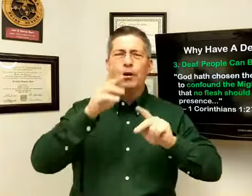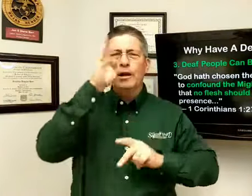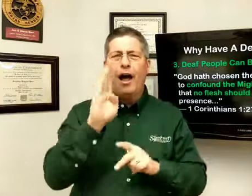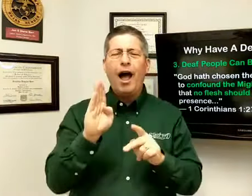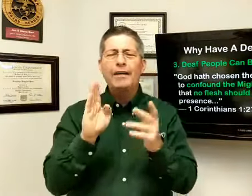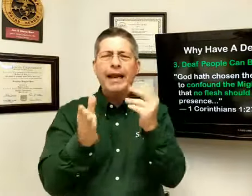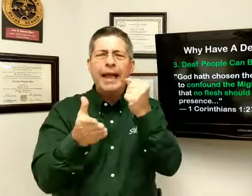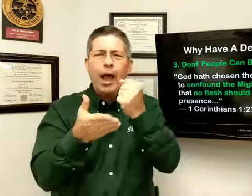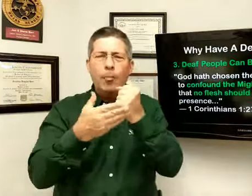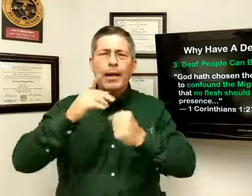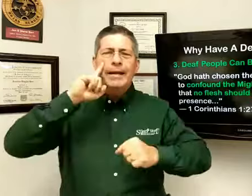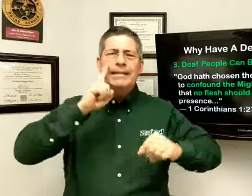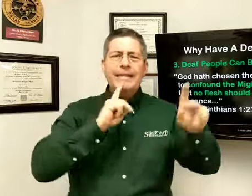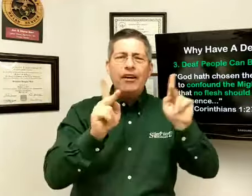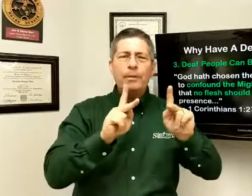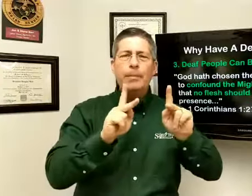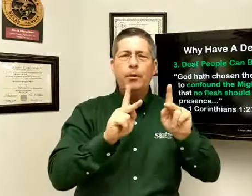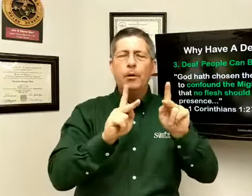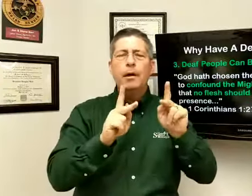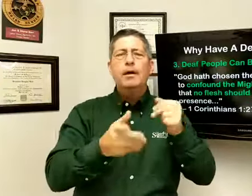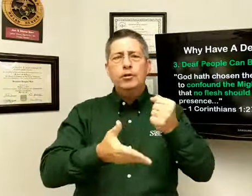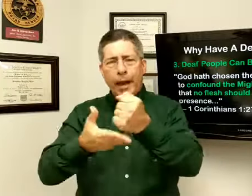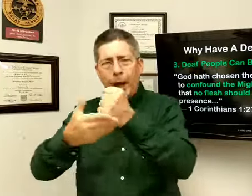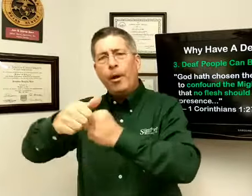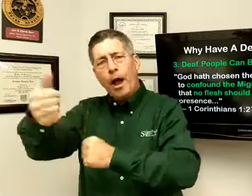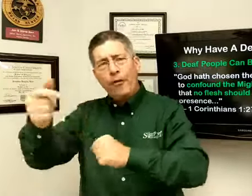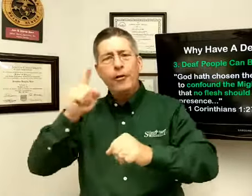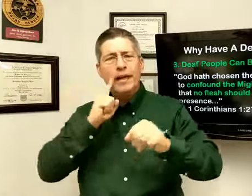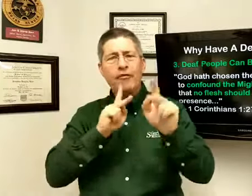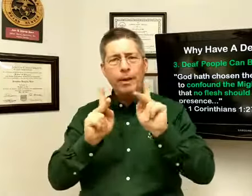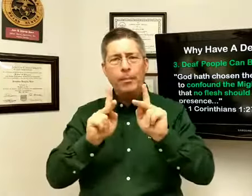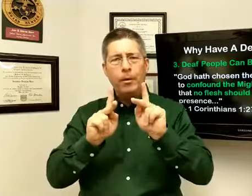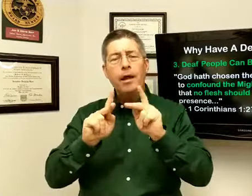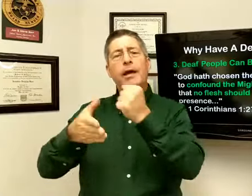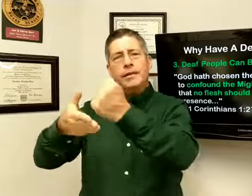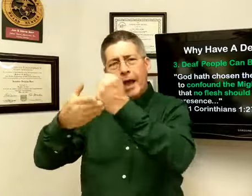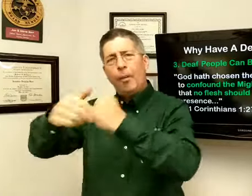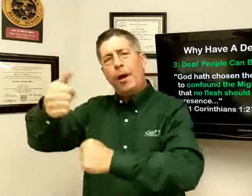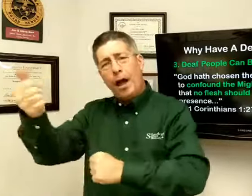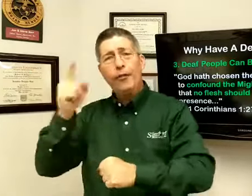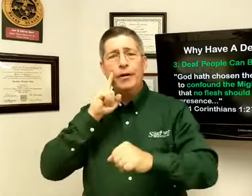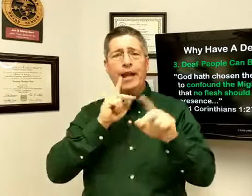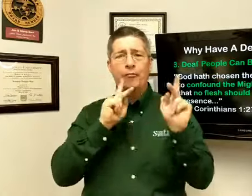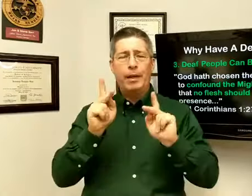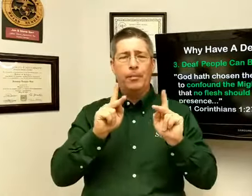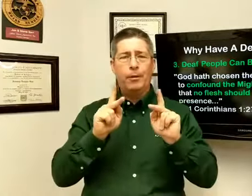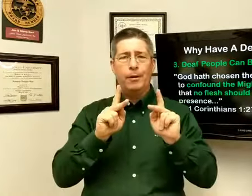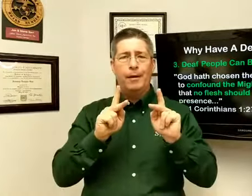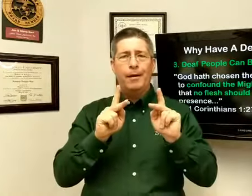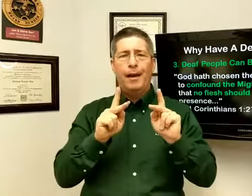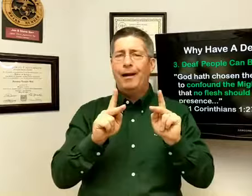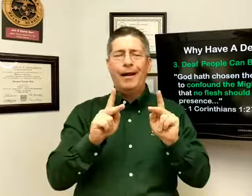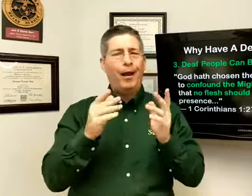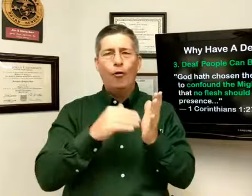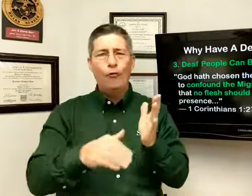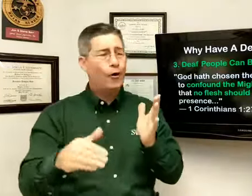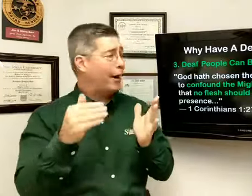God can help deaf people to help other deaf people to help other deaf people over and